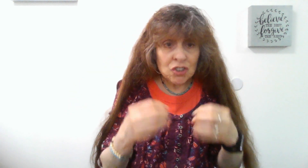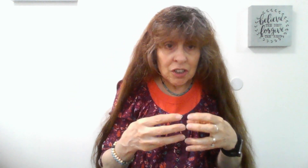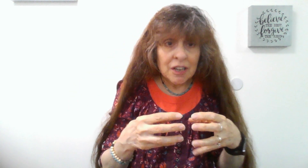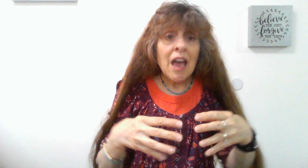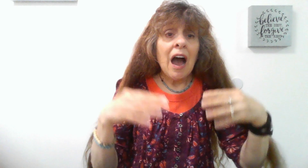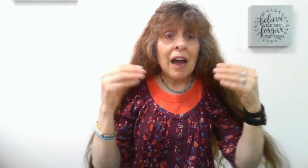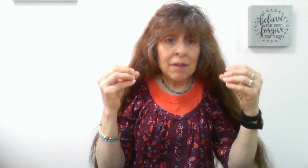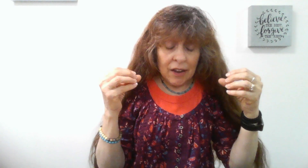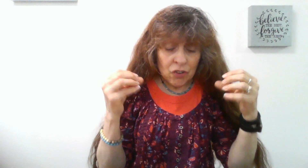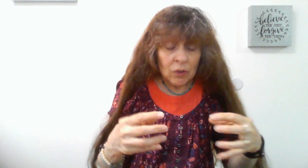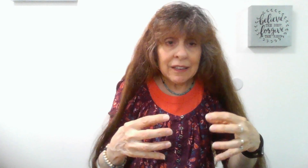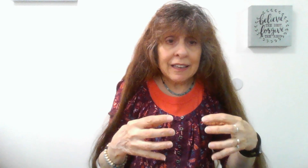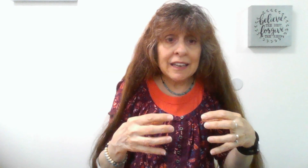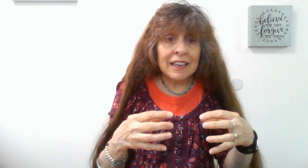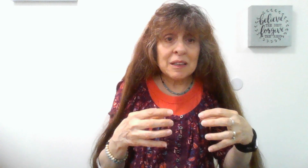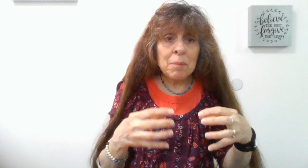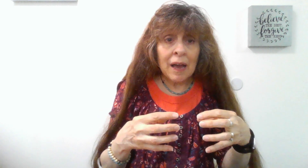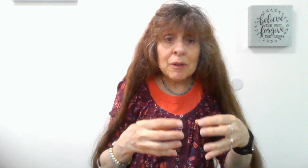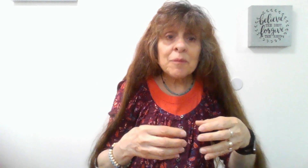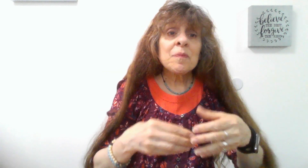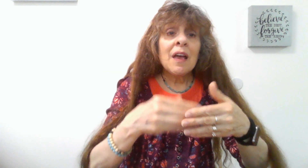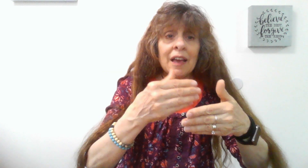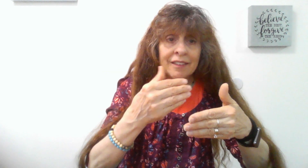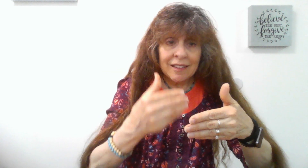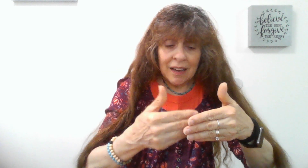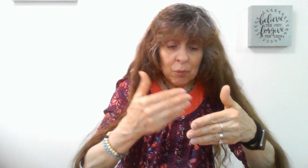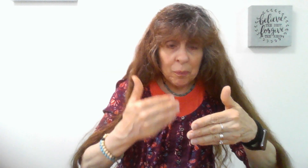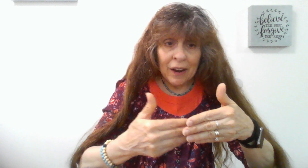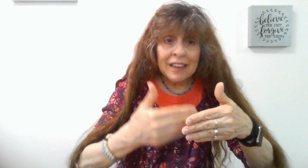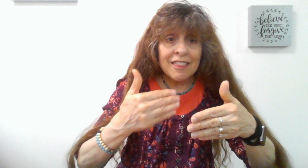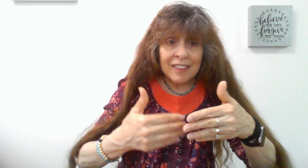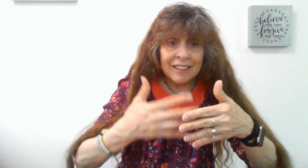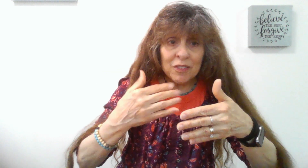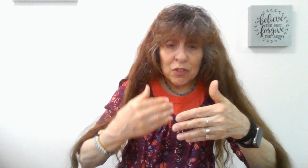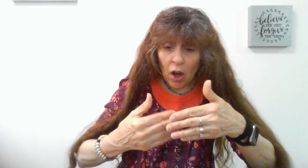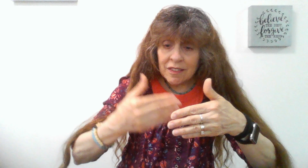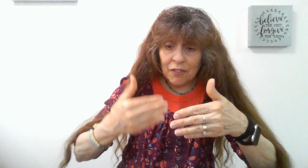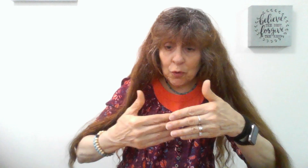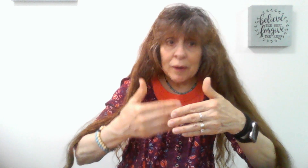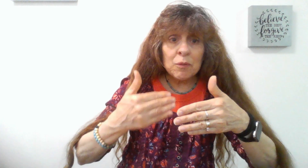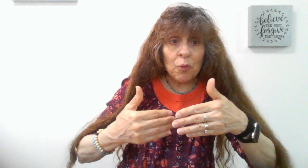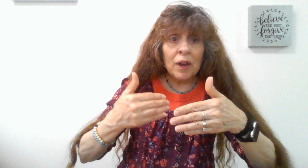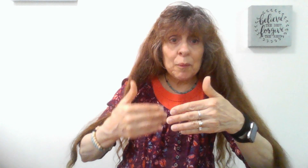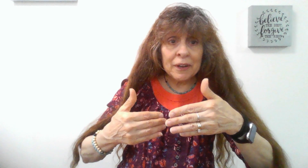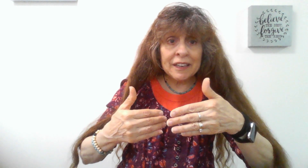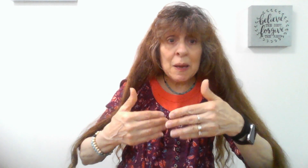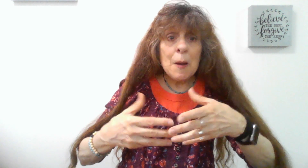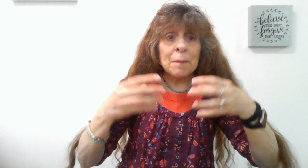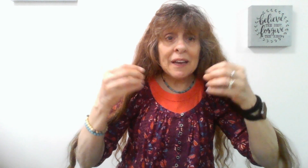should. And I don't neglect getting in the Bible. And yes, I will pray and think thoughts of agreement with what I'm reading. But